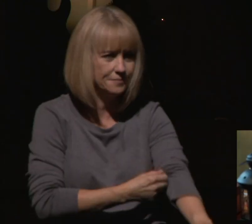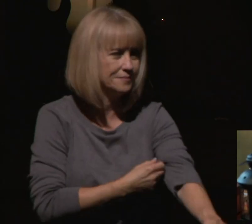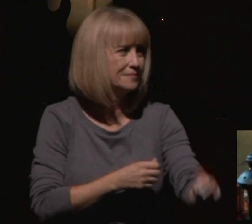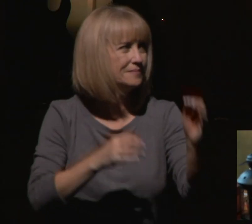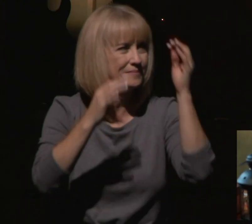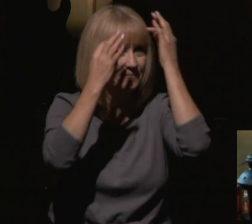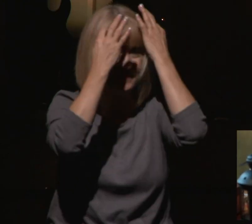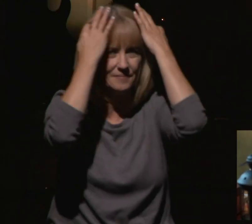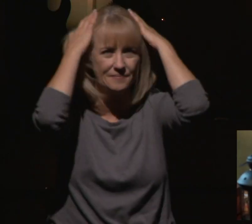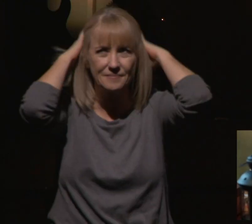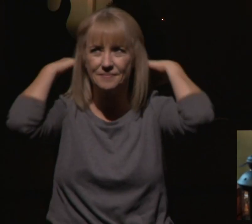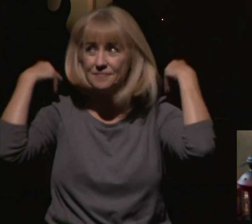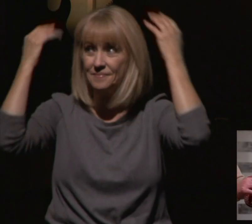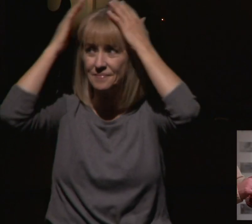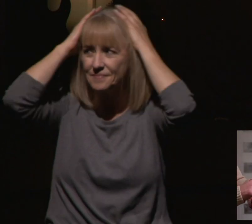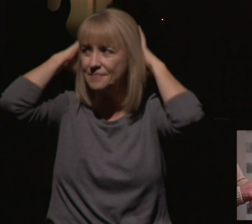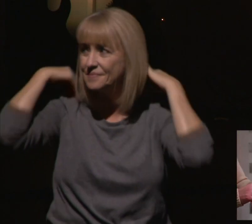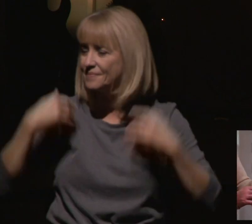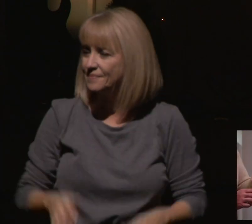I'll see next